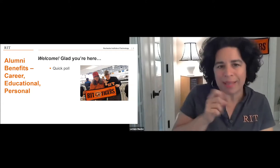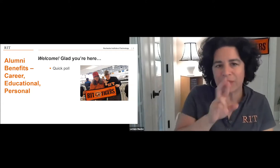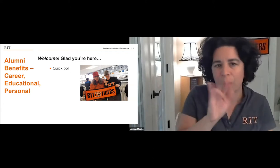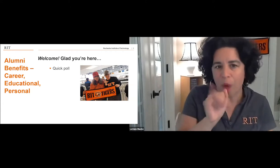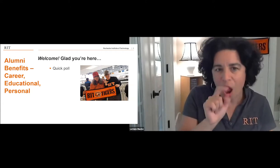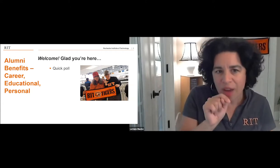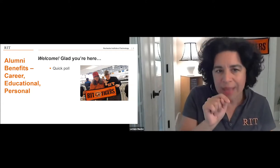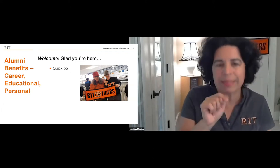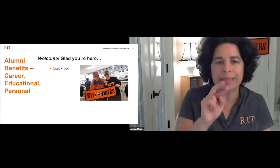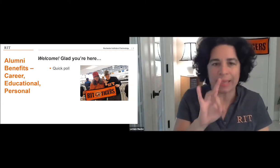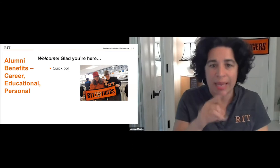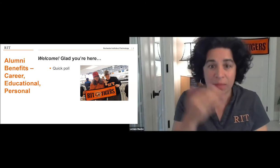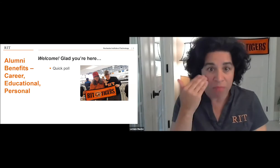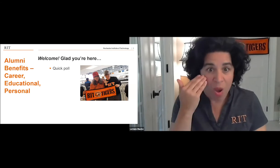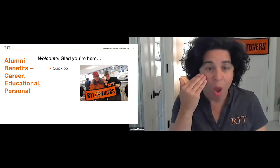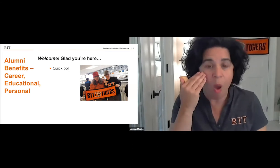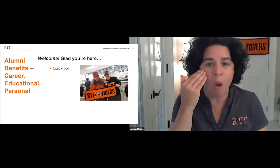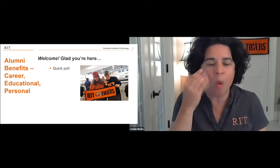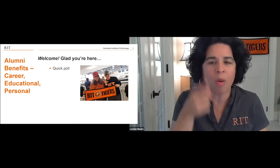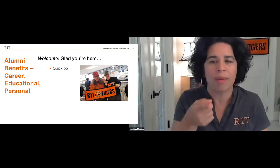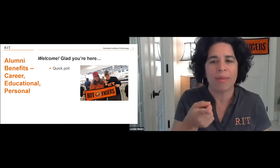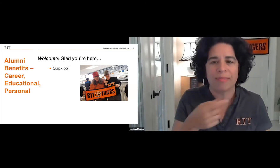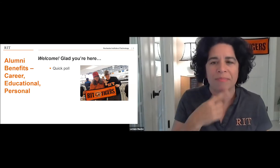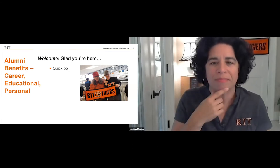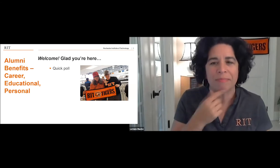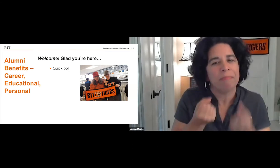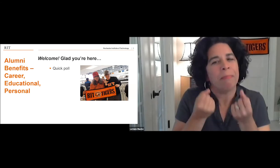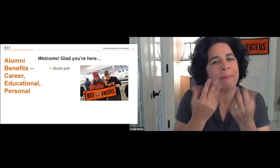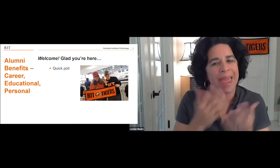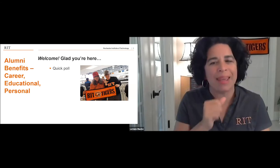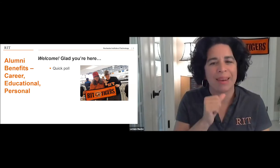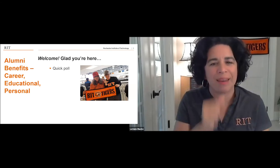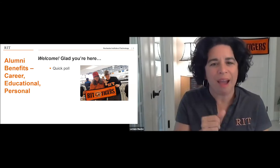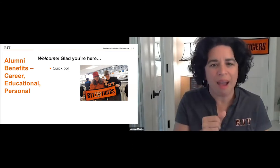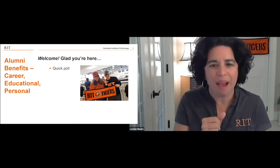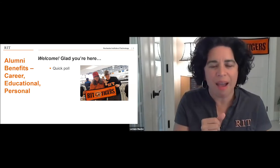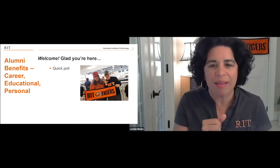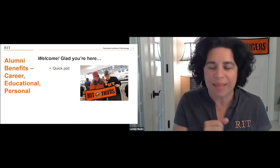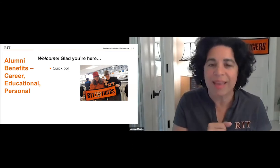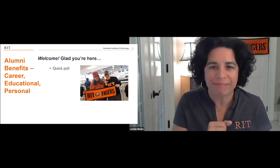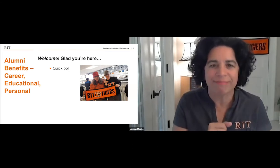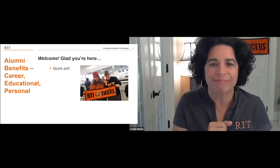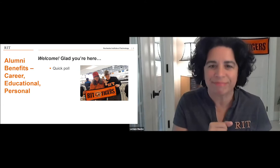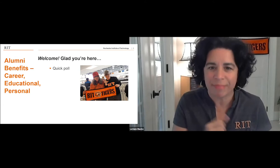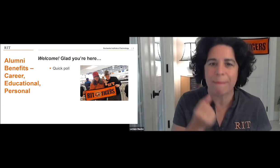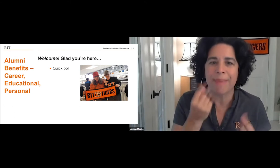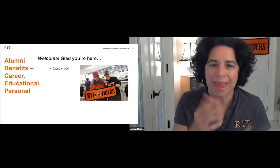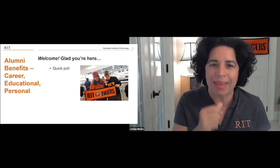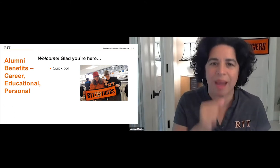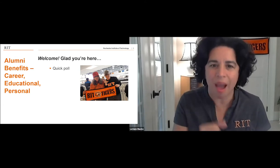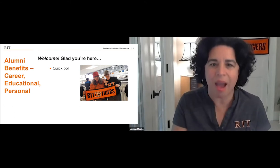That could be from alumni relations, from RIT and NTID. Let us know yes or no. It seems like many of you are